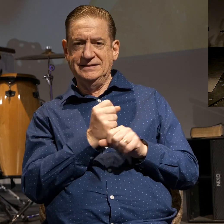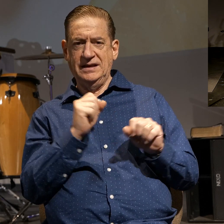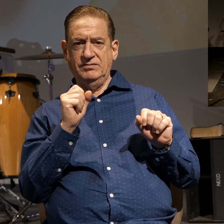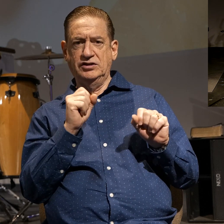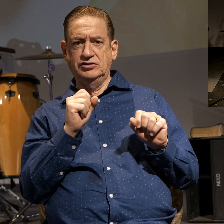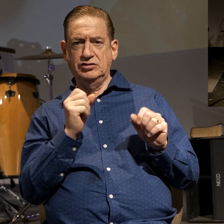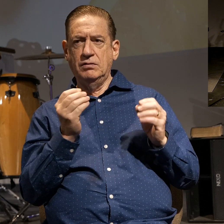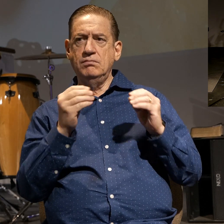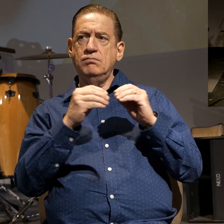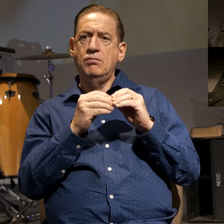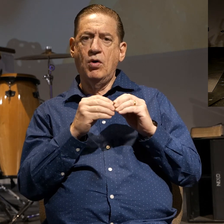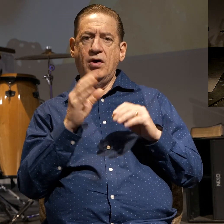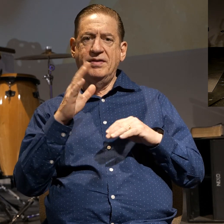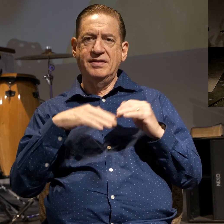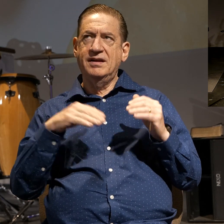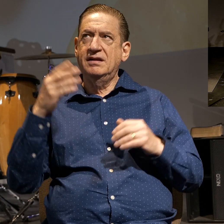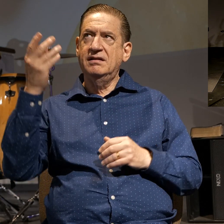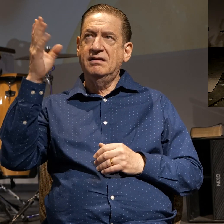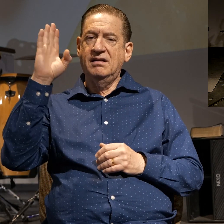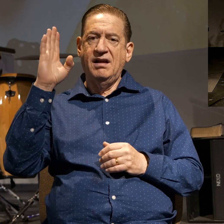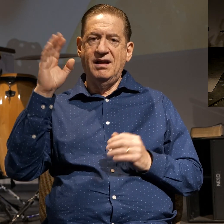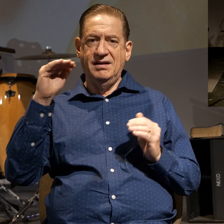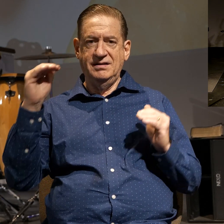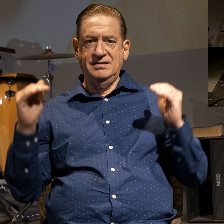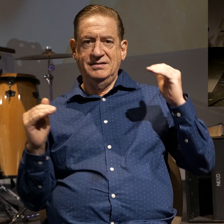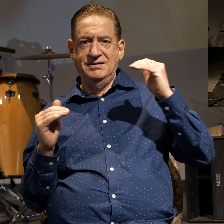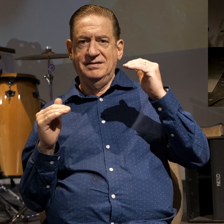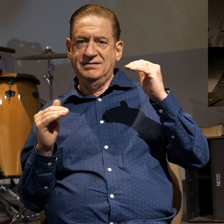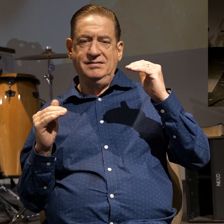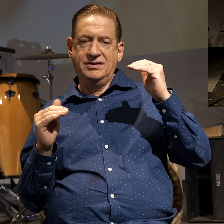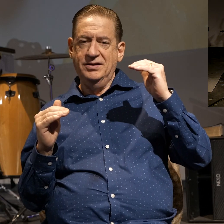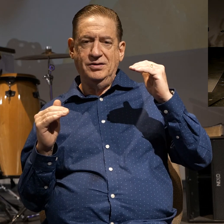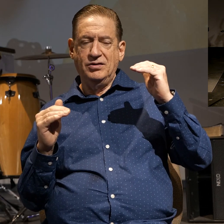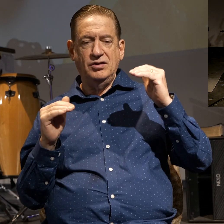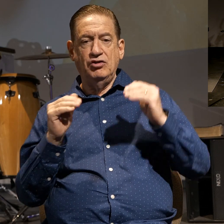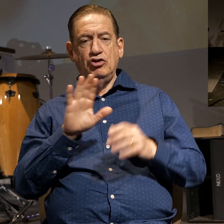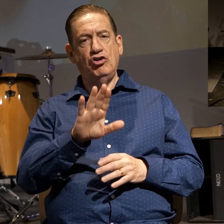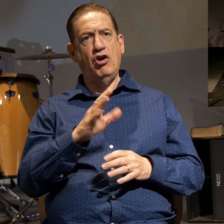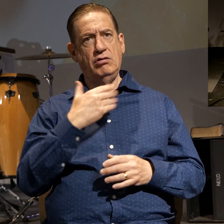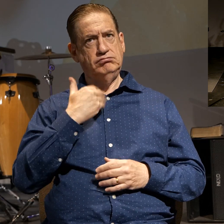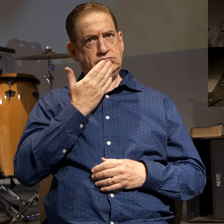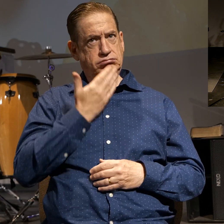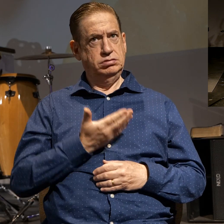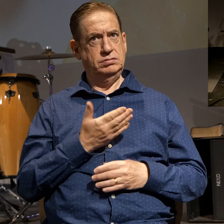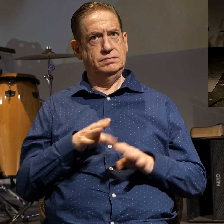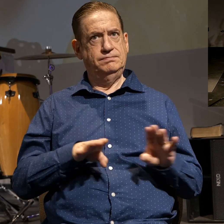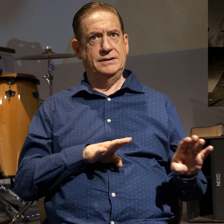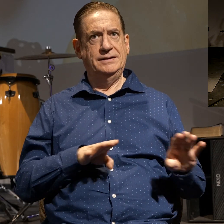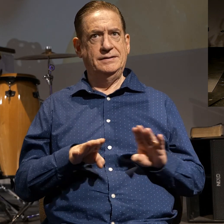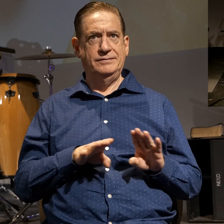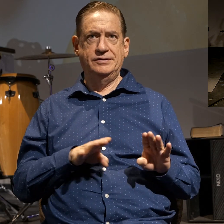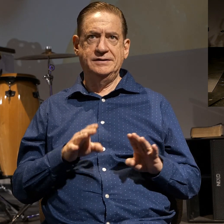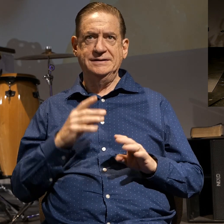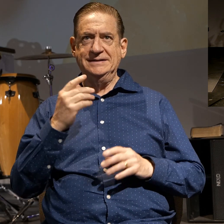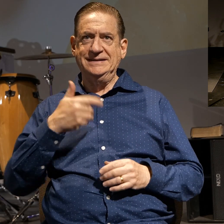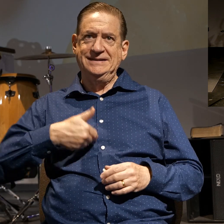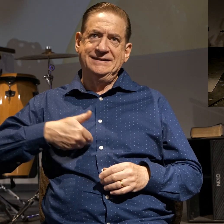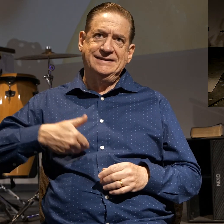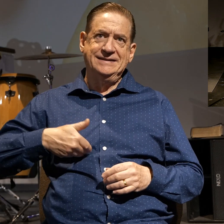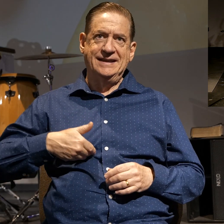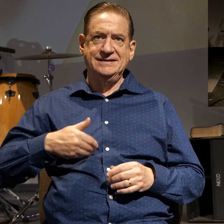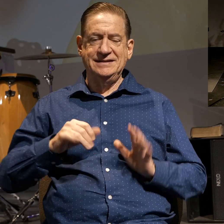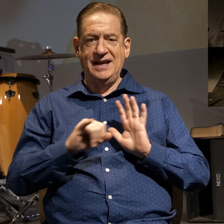more than God. It's your good behavior, is your sense of identity identity and